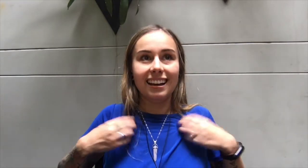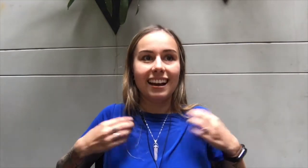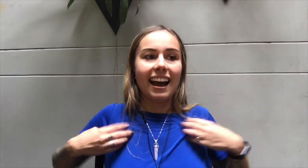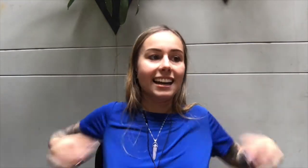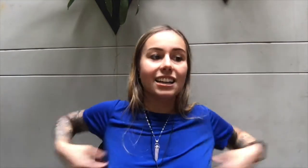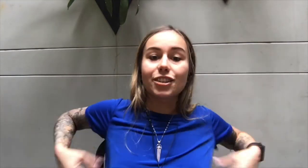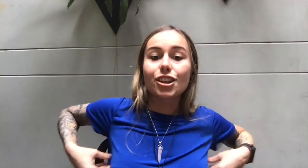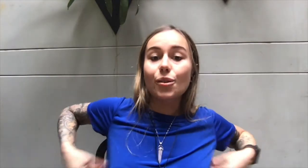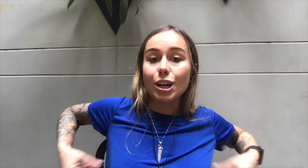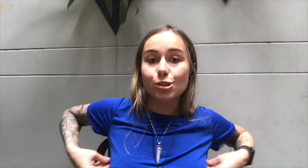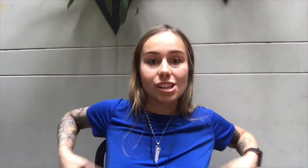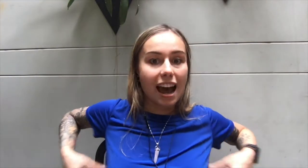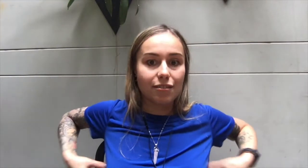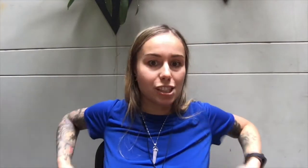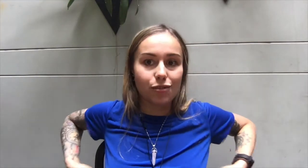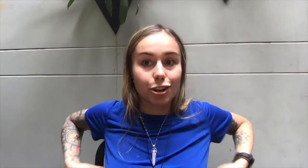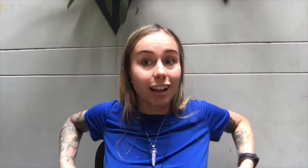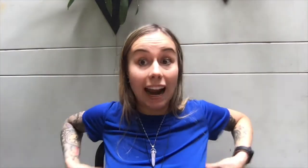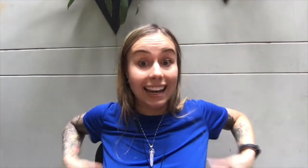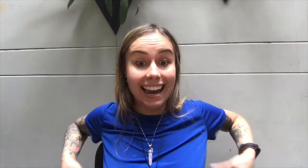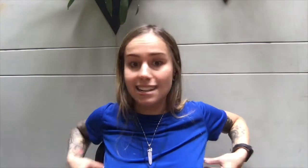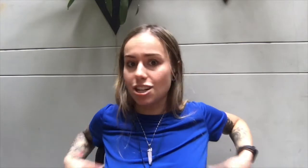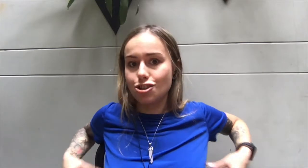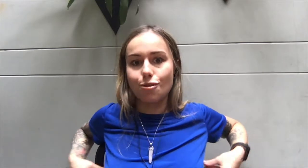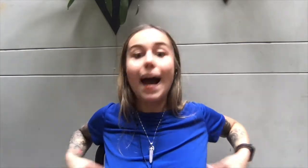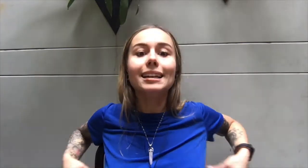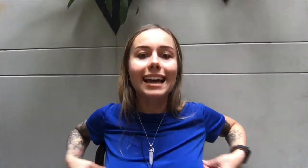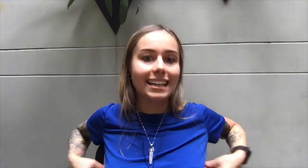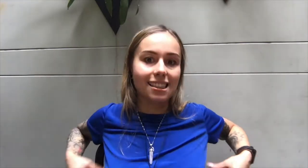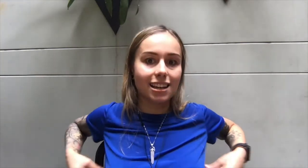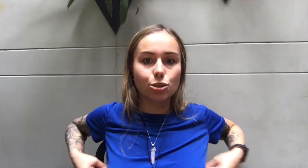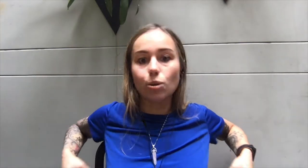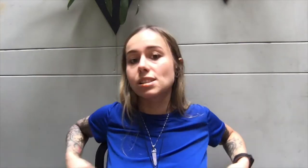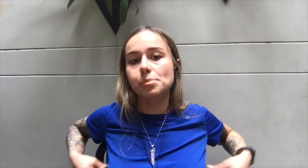And even though I used to have this fear that I can't attract anything towards me.